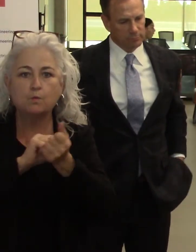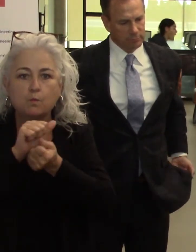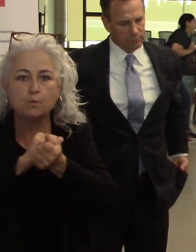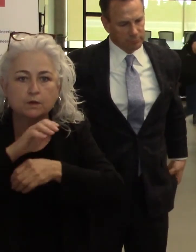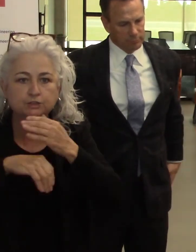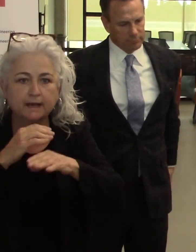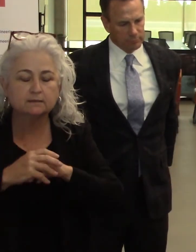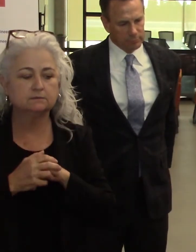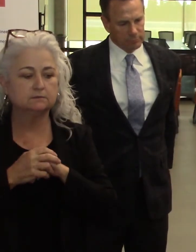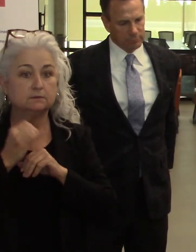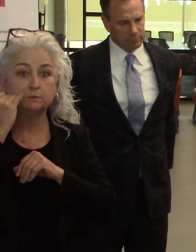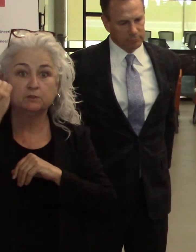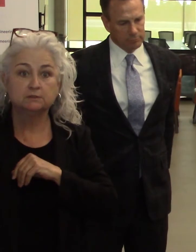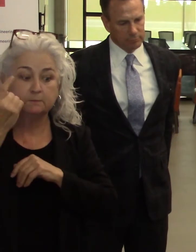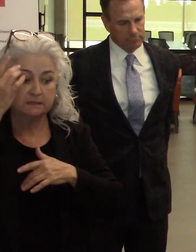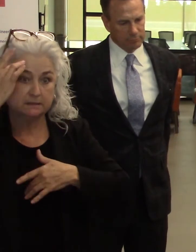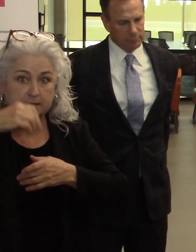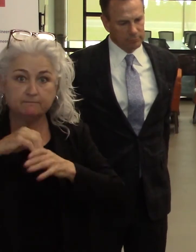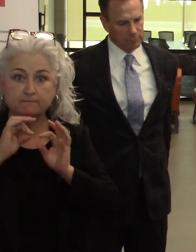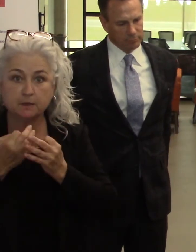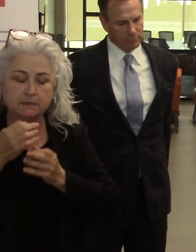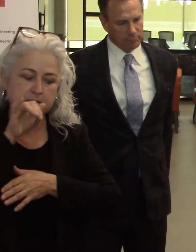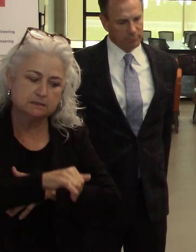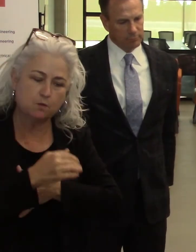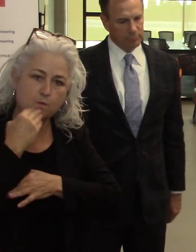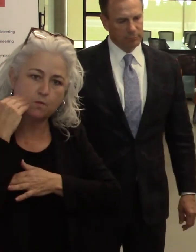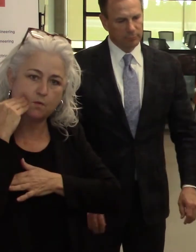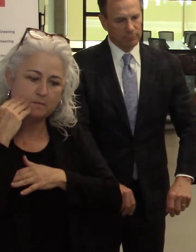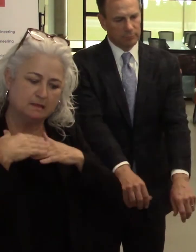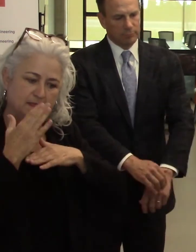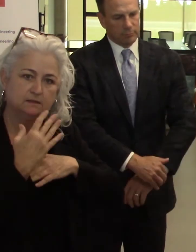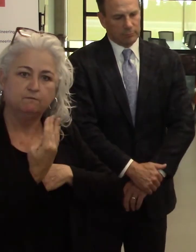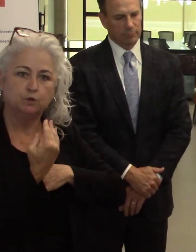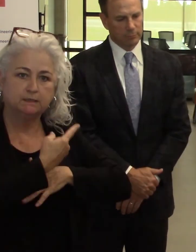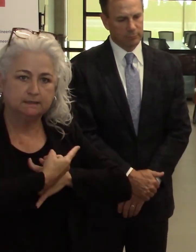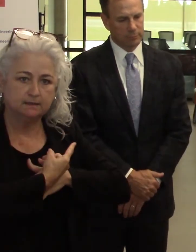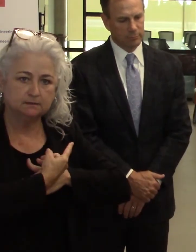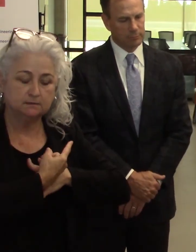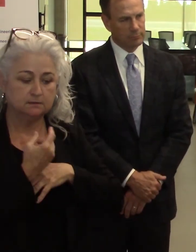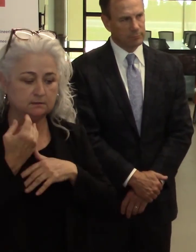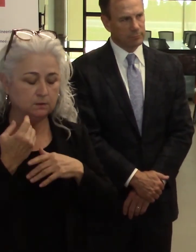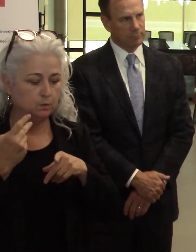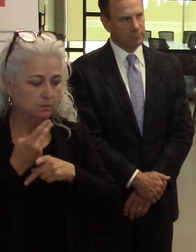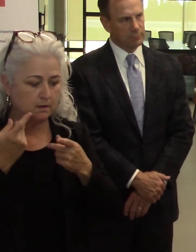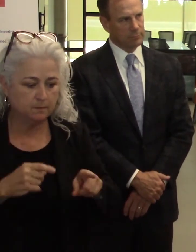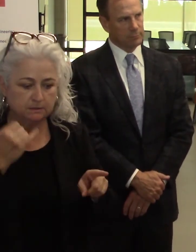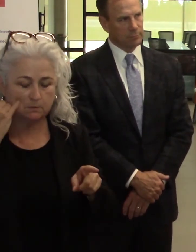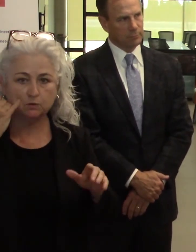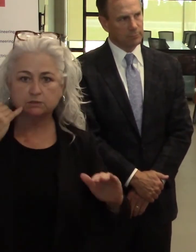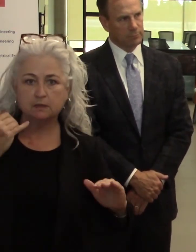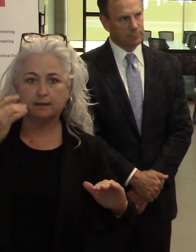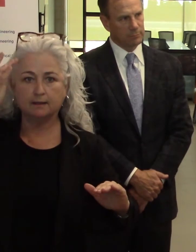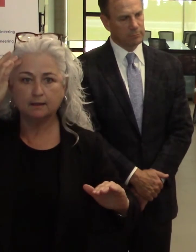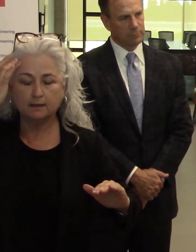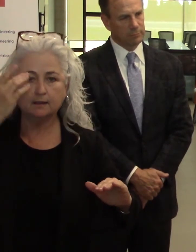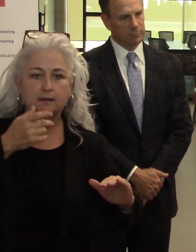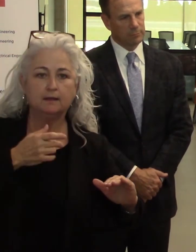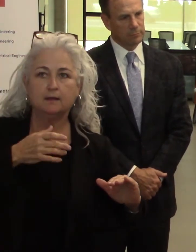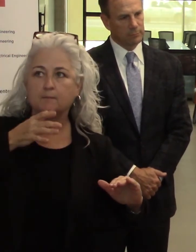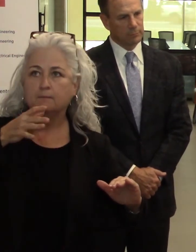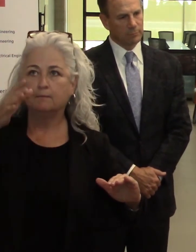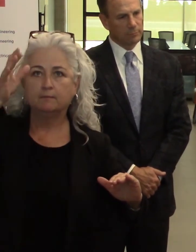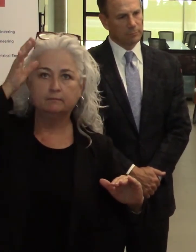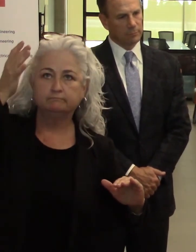14 days. The worst thing that can happen is if a child gets sick, the mother or father go to school